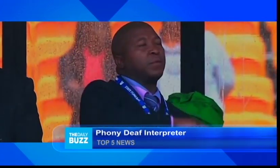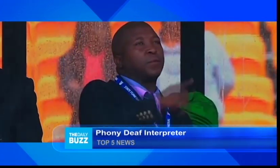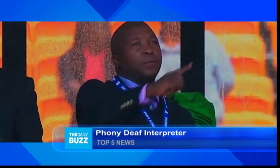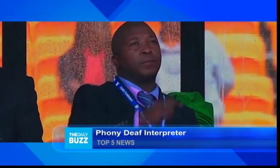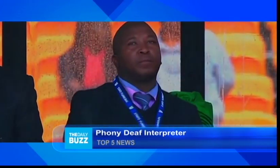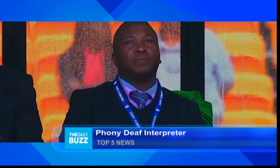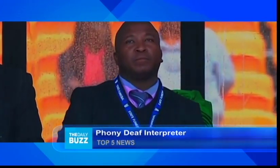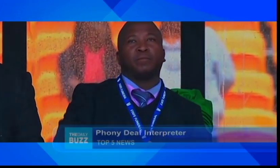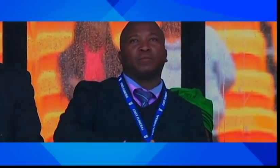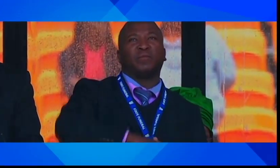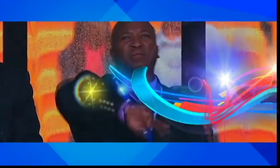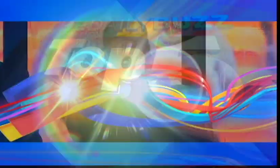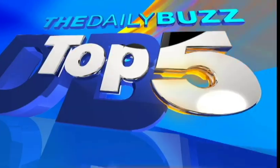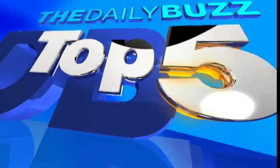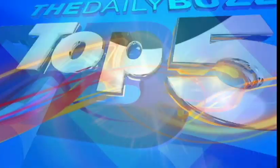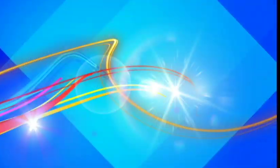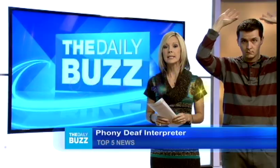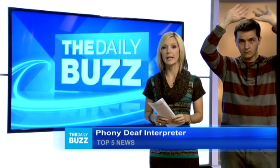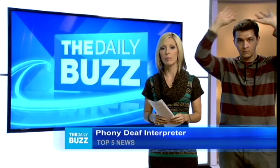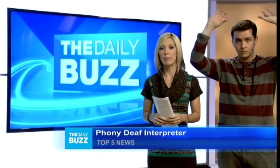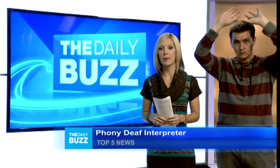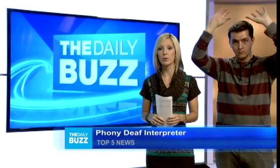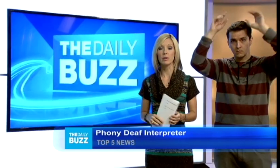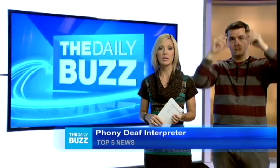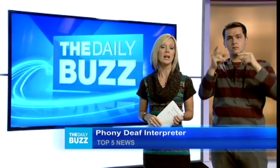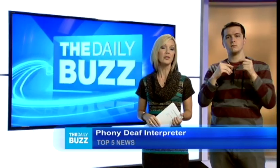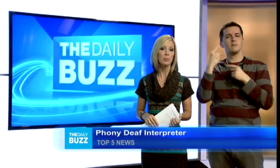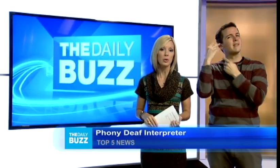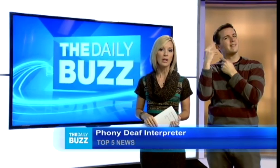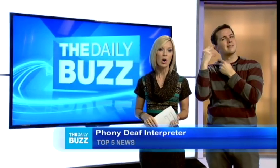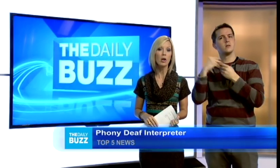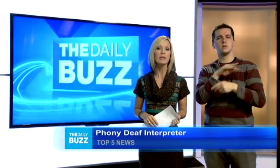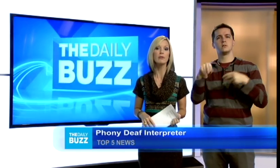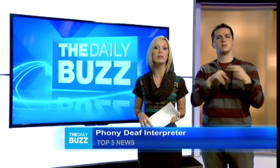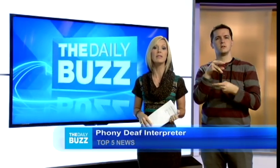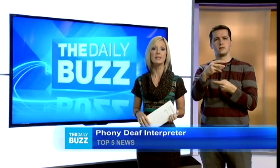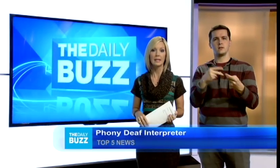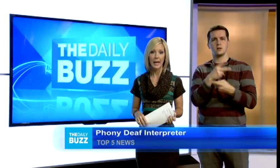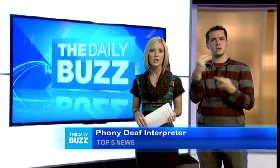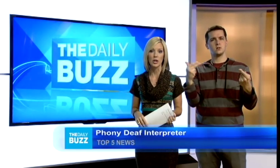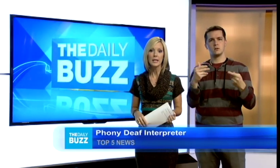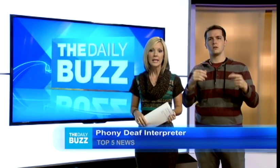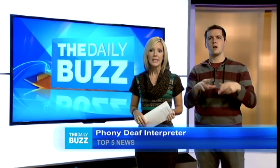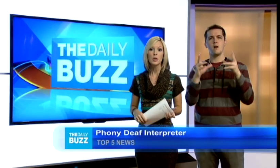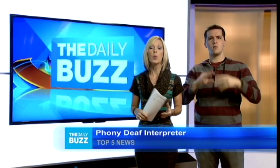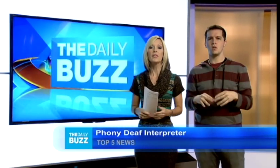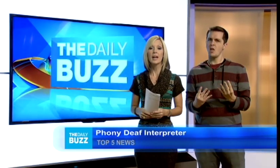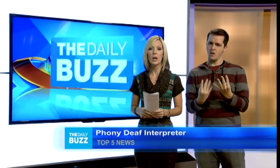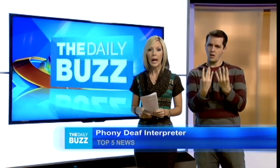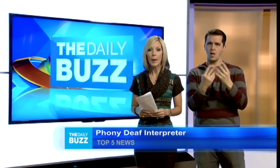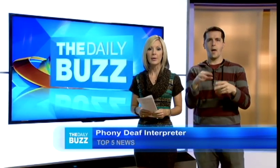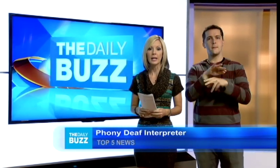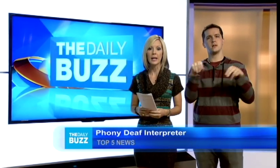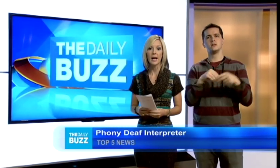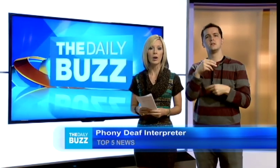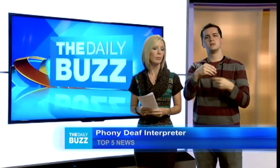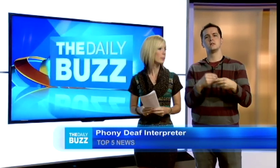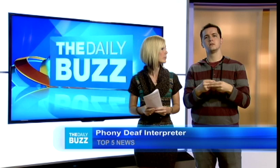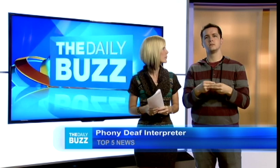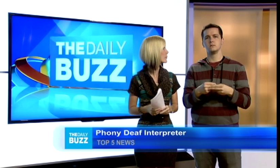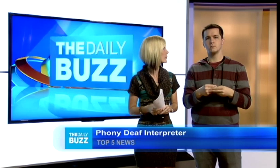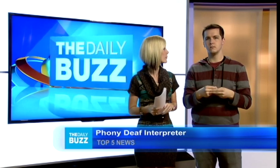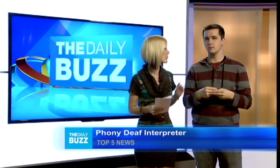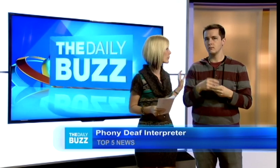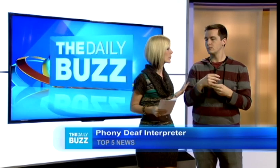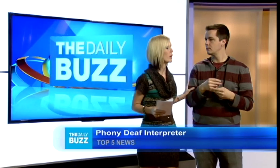The South African government has since been inundated by members of the deaf community calling for an investigation into what the hell happened and how